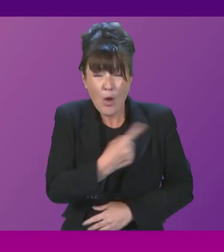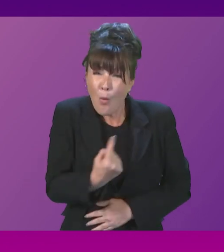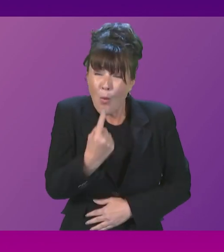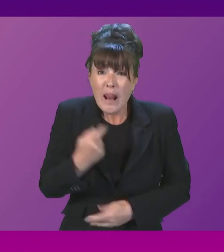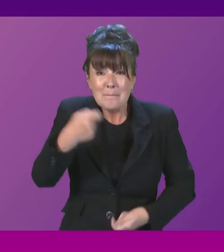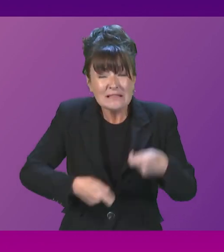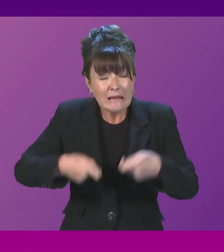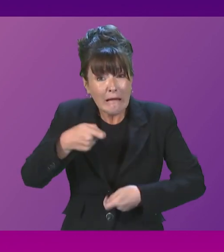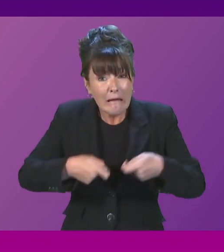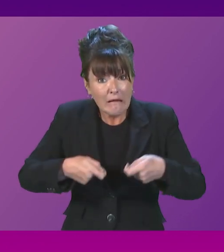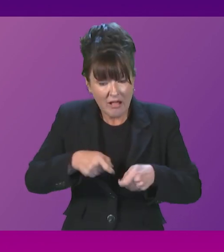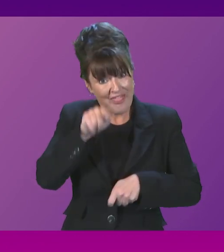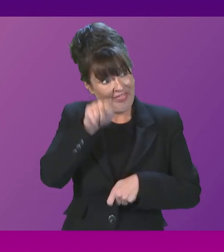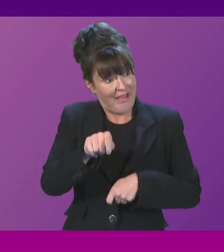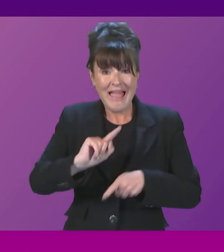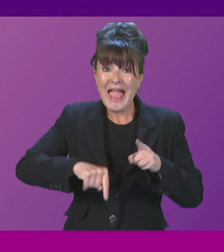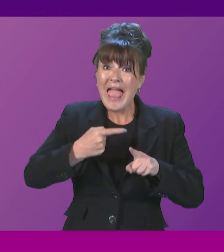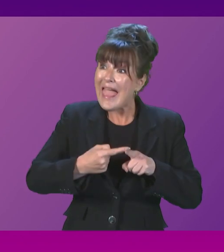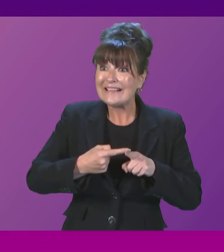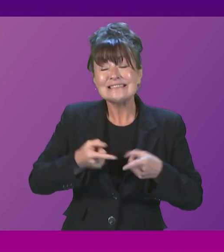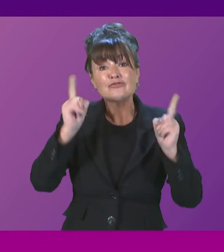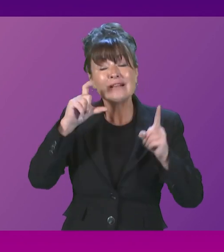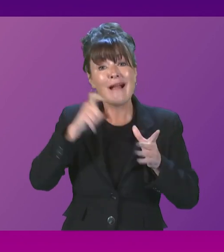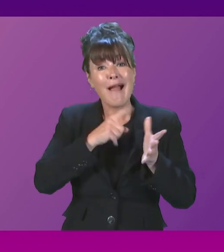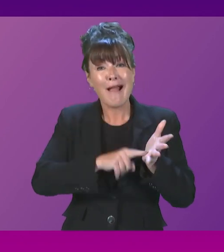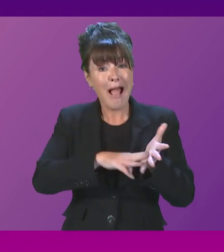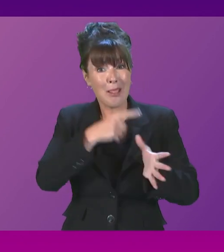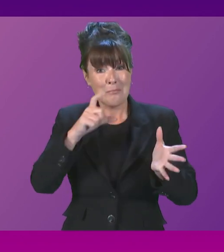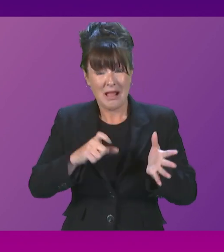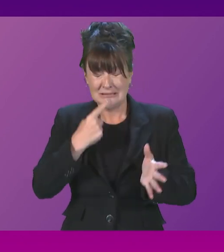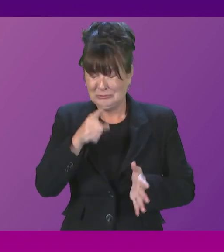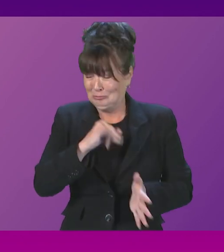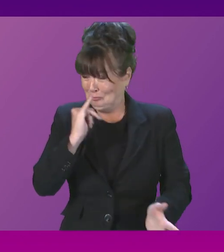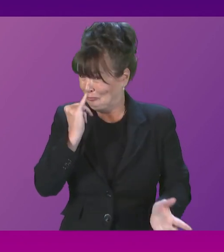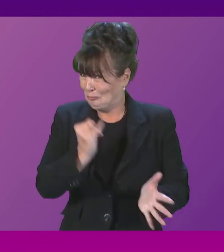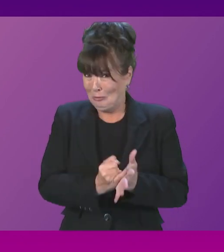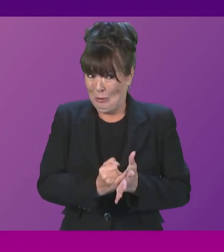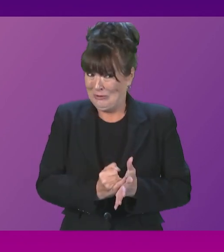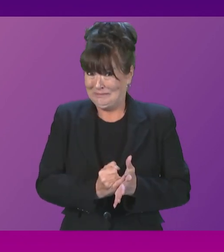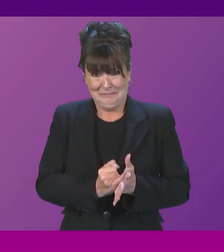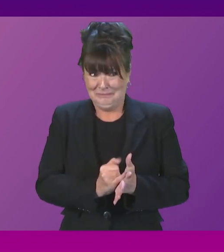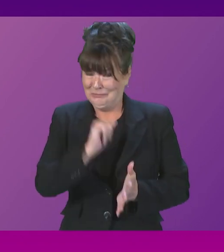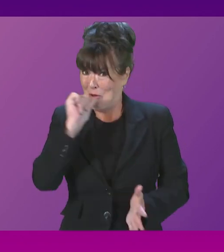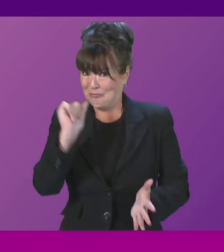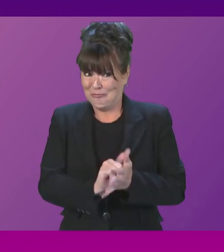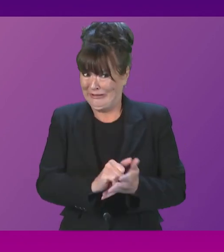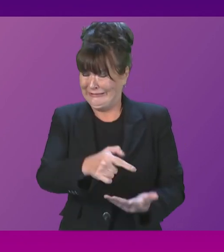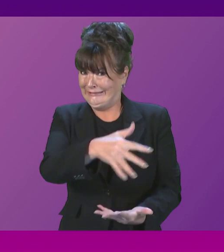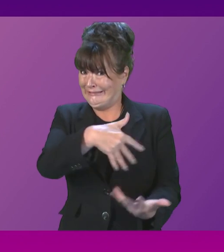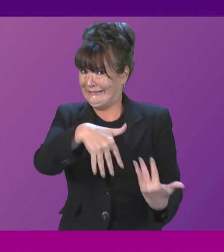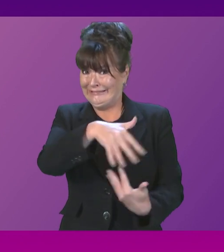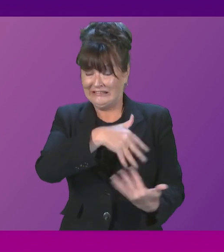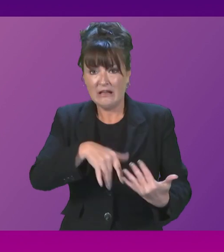something a former technical director of CAMAC called completely wrong. Then, after the deadline,